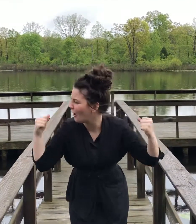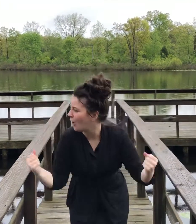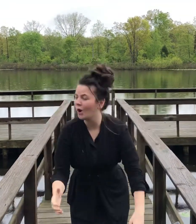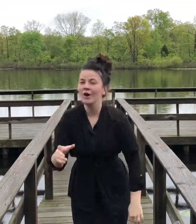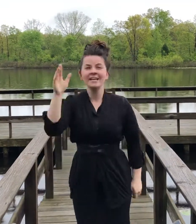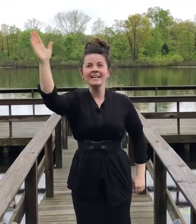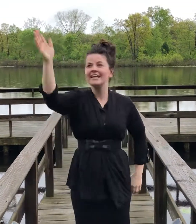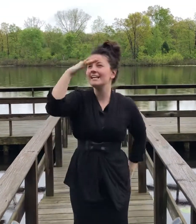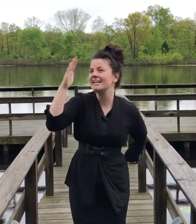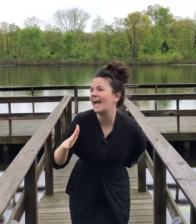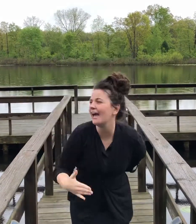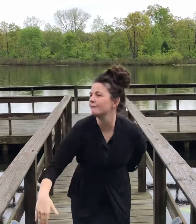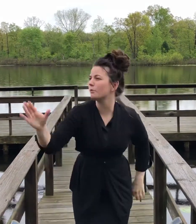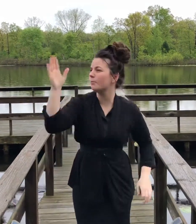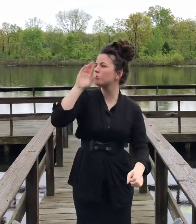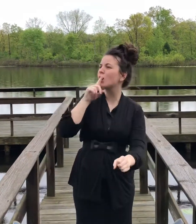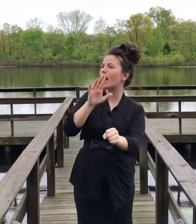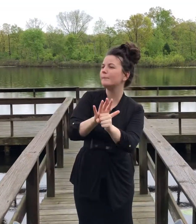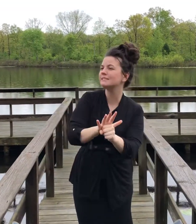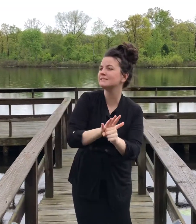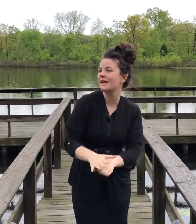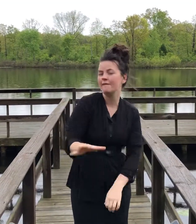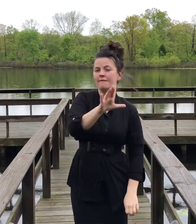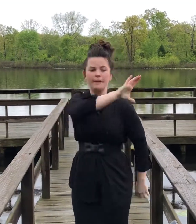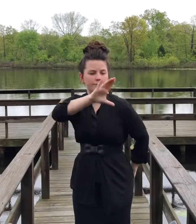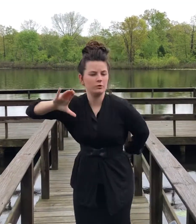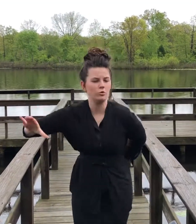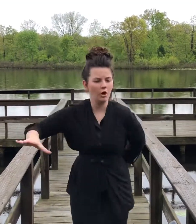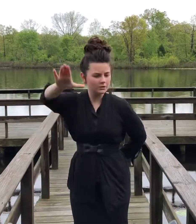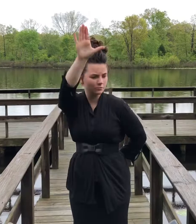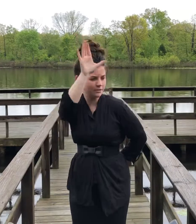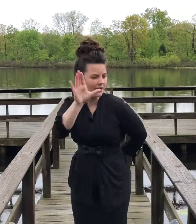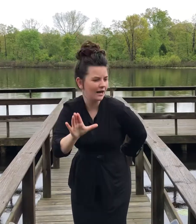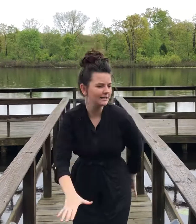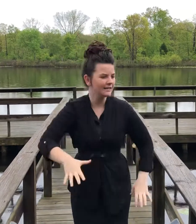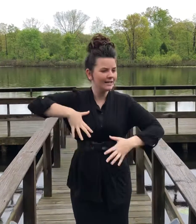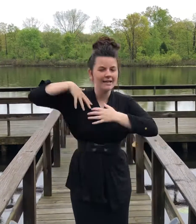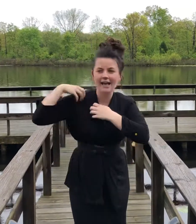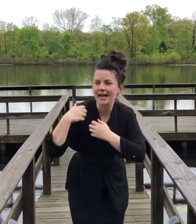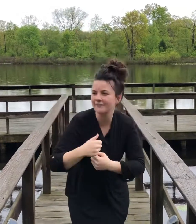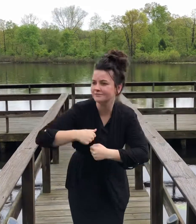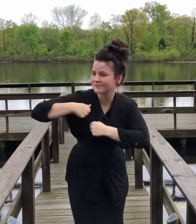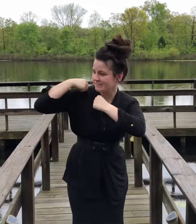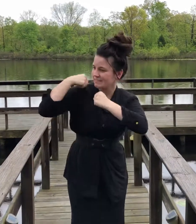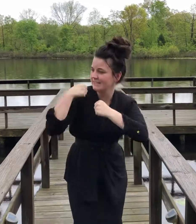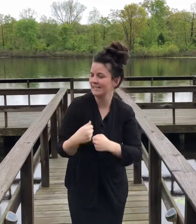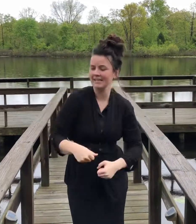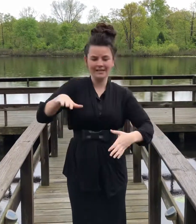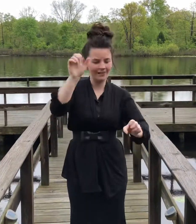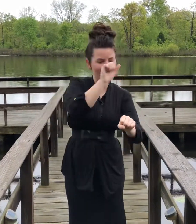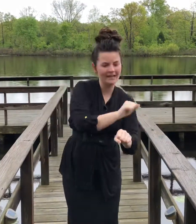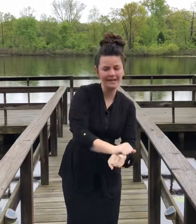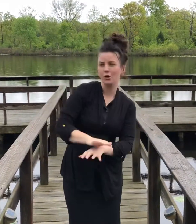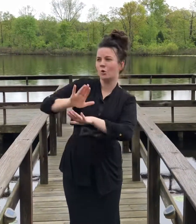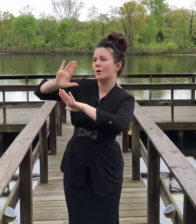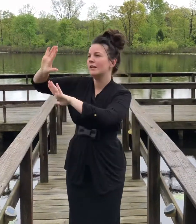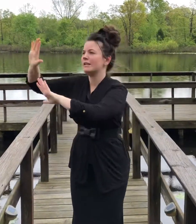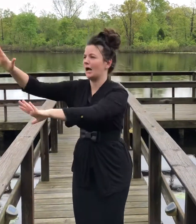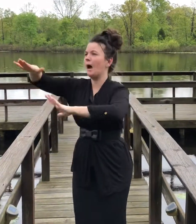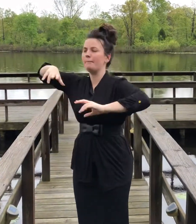He never promised that the cross would not get held in And on you would love